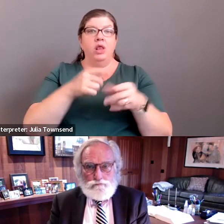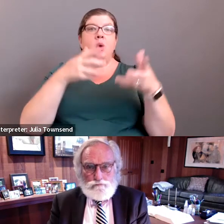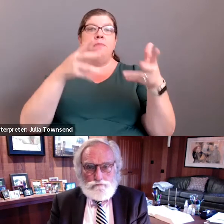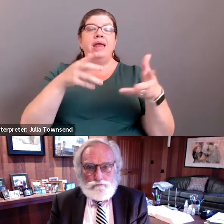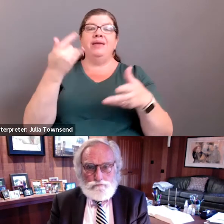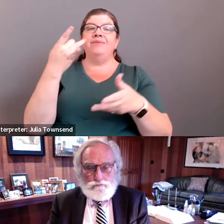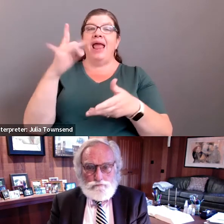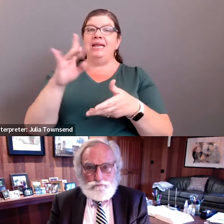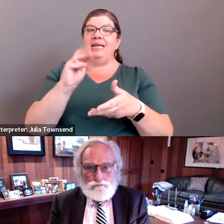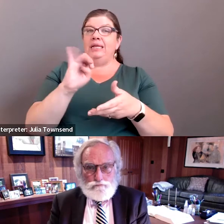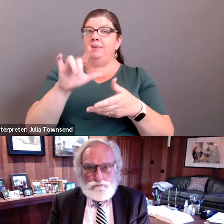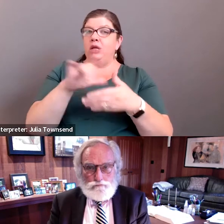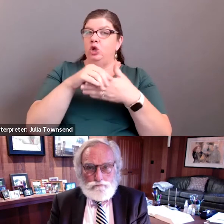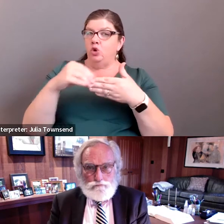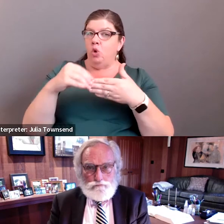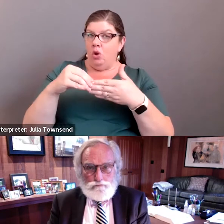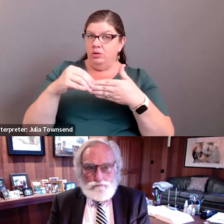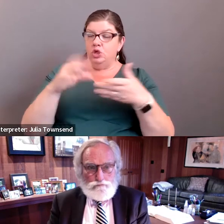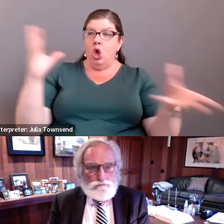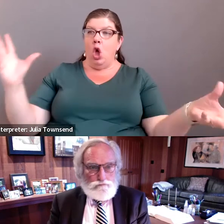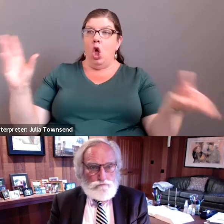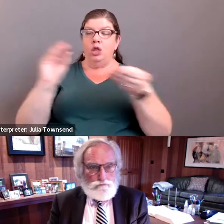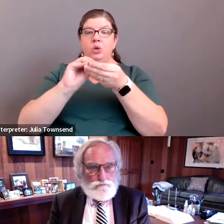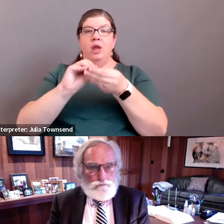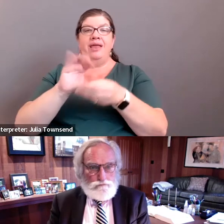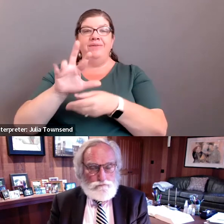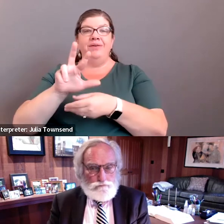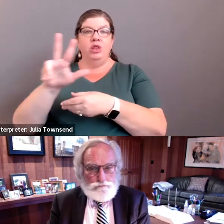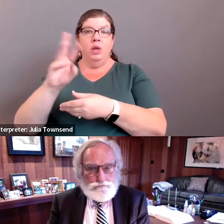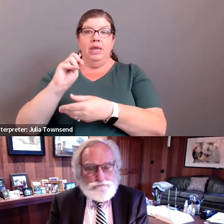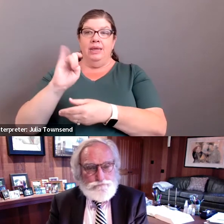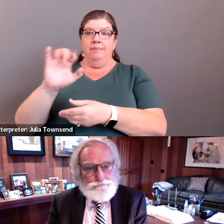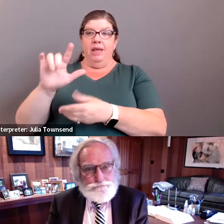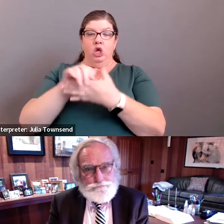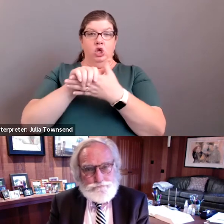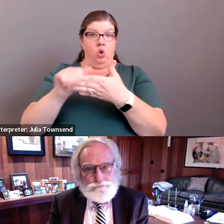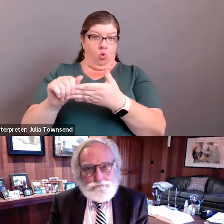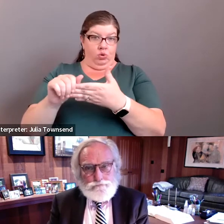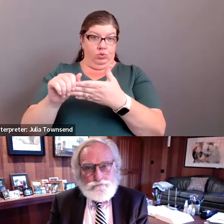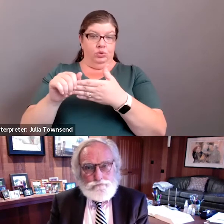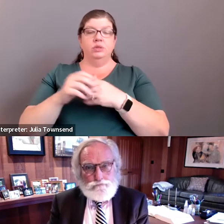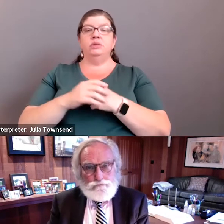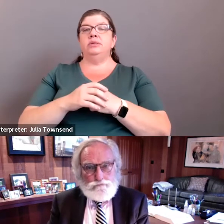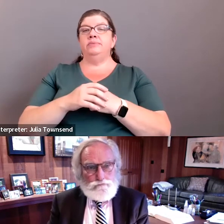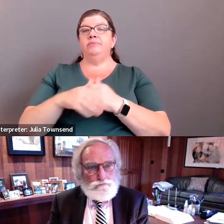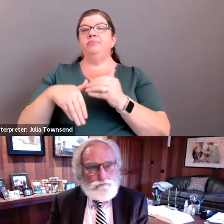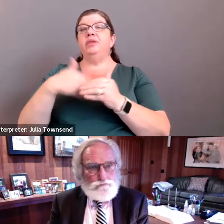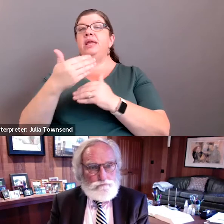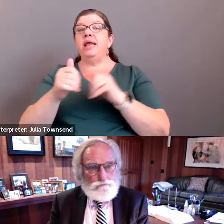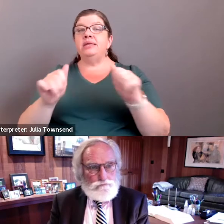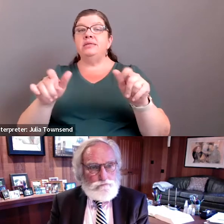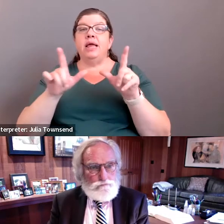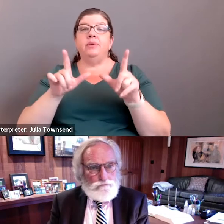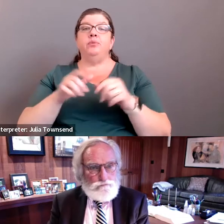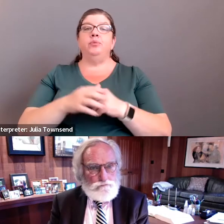And so that's $18 million. So all told $53 million. And next slide, please.